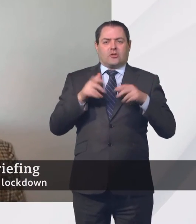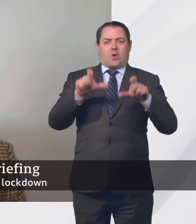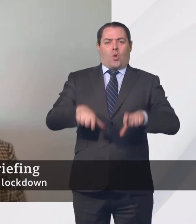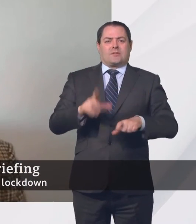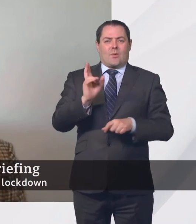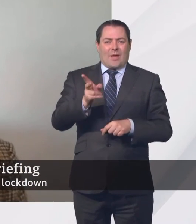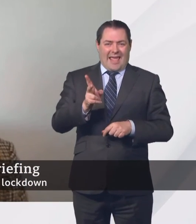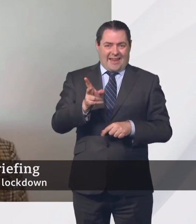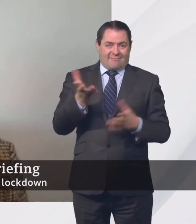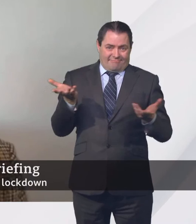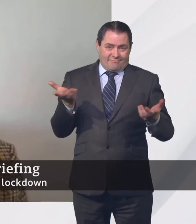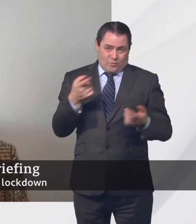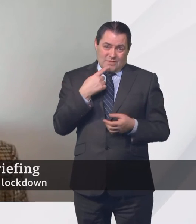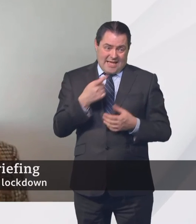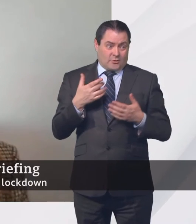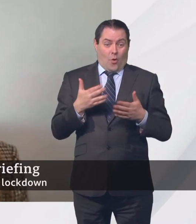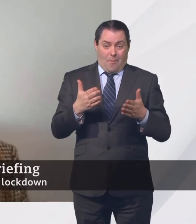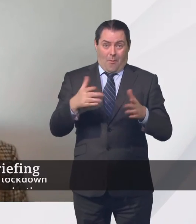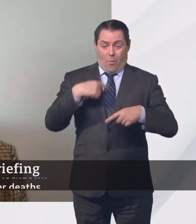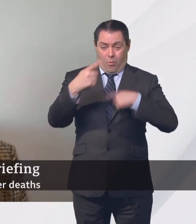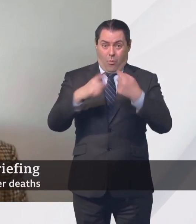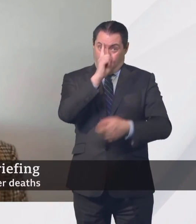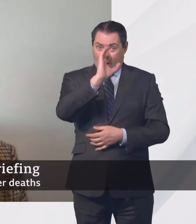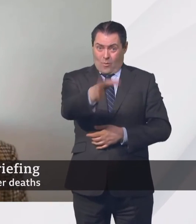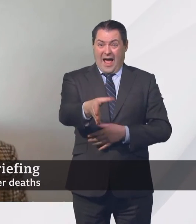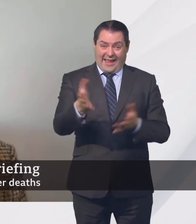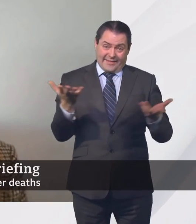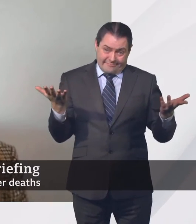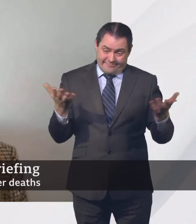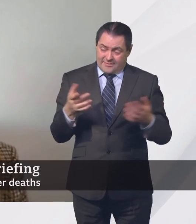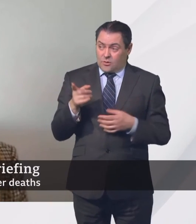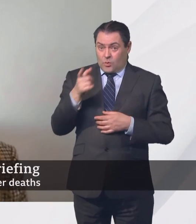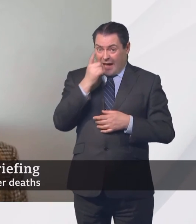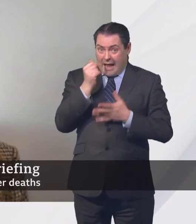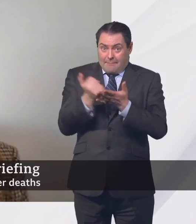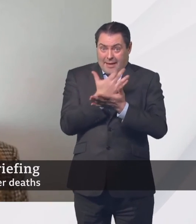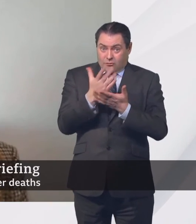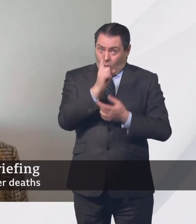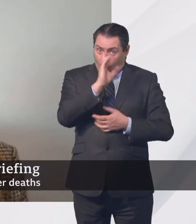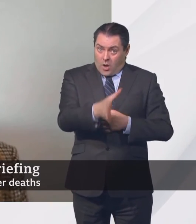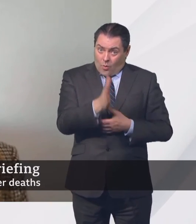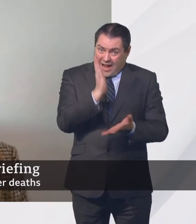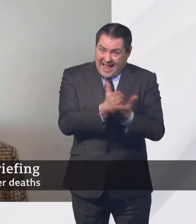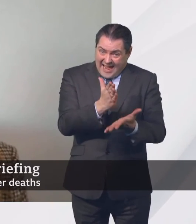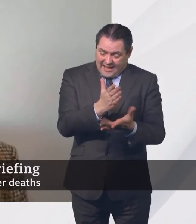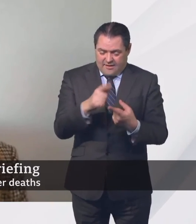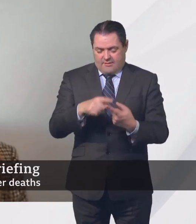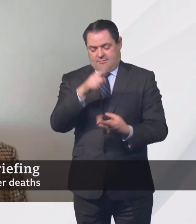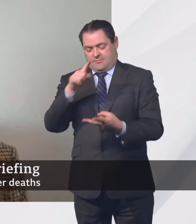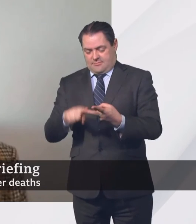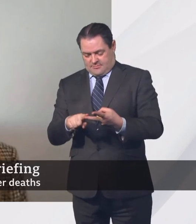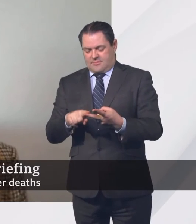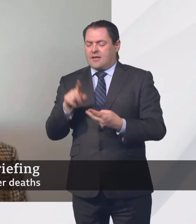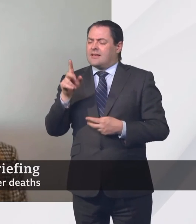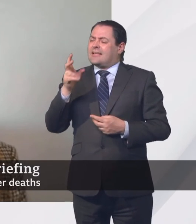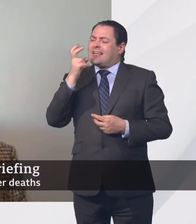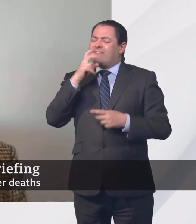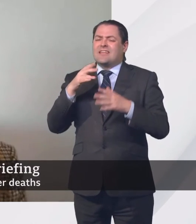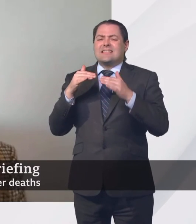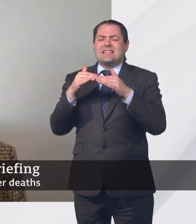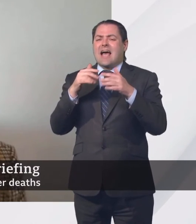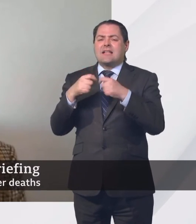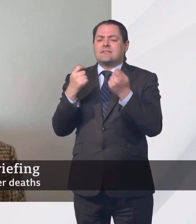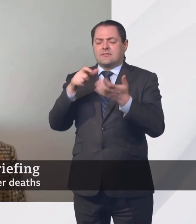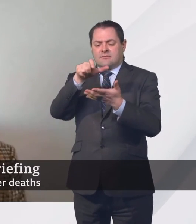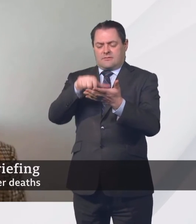out another full lockdown? And my second question is for Professor Chris Whitty. An Evening Standard story today revealed that